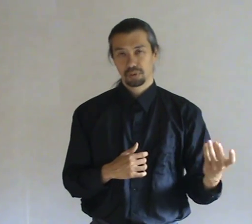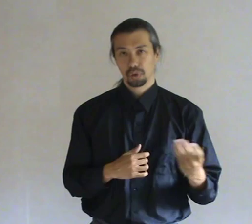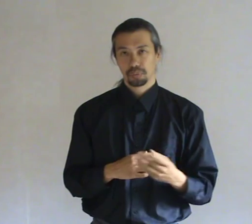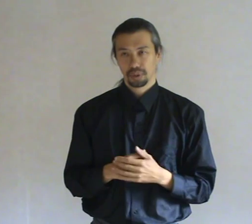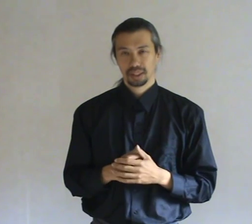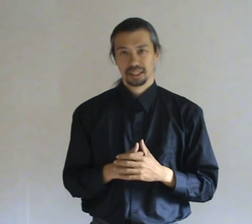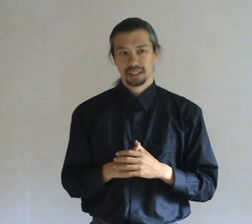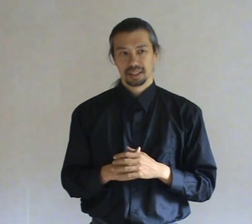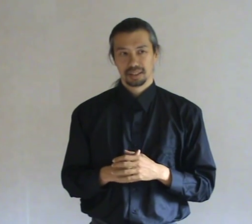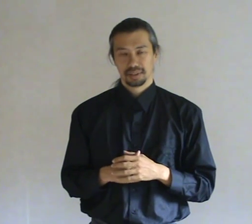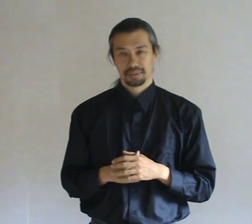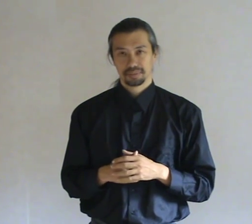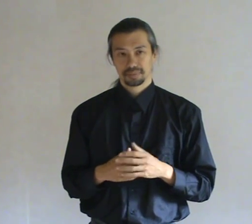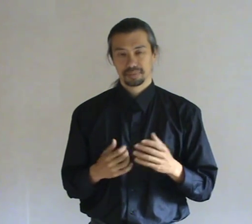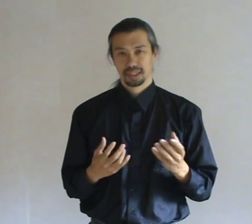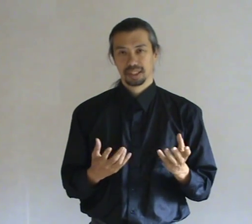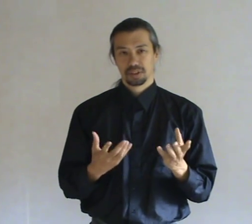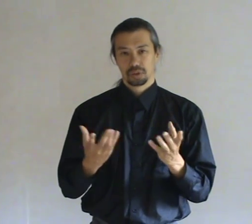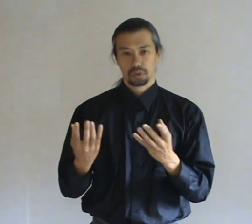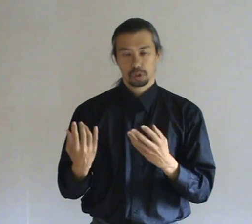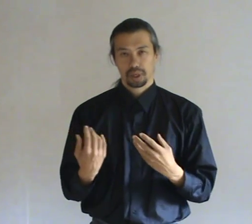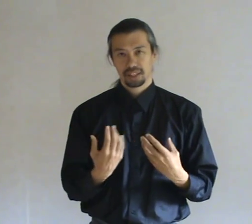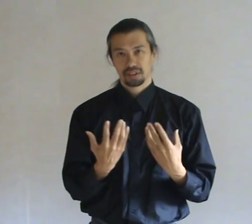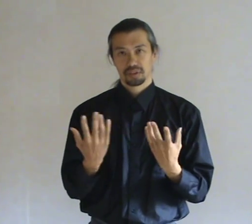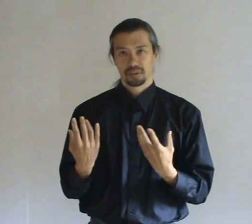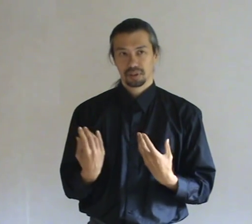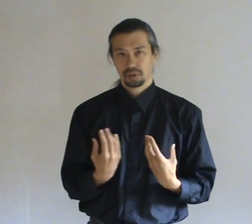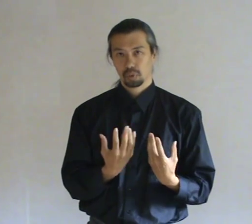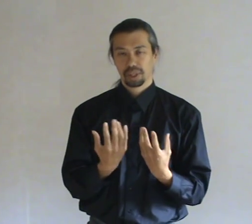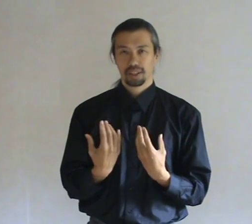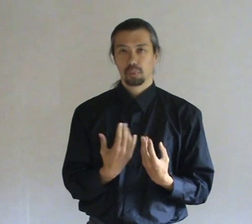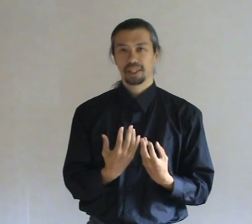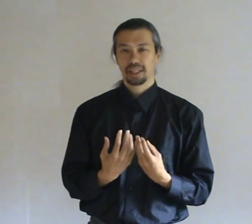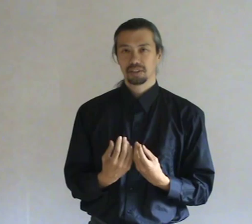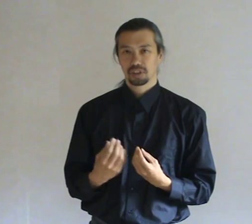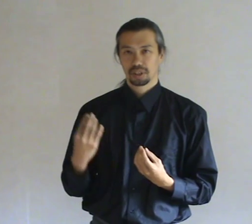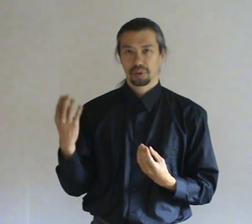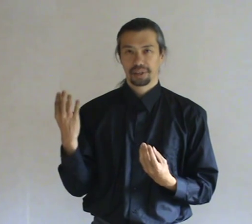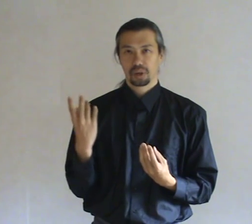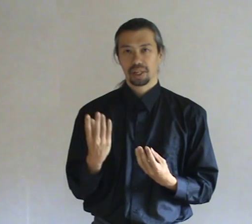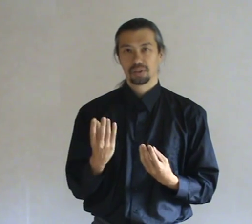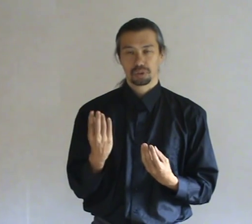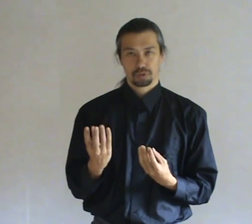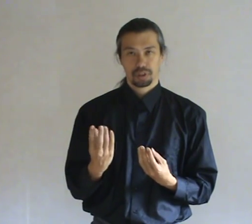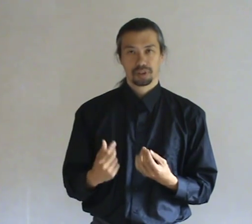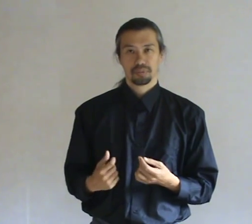room to create already a weakening so that when I go in to confront them